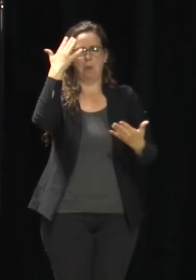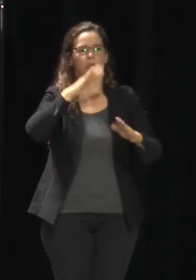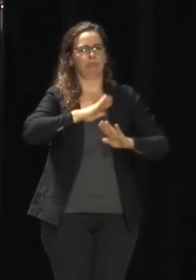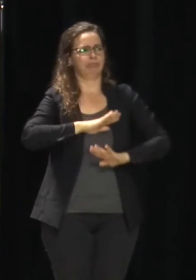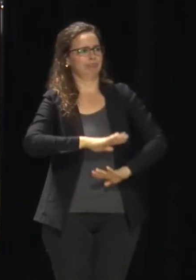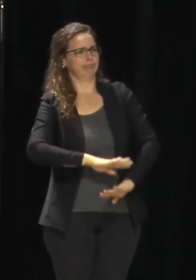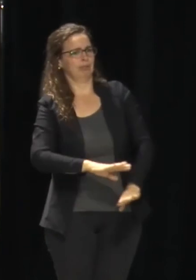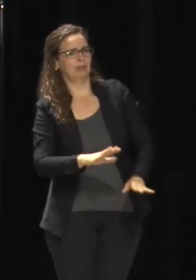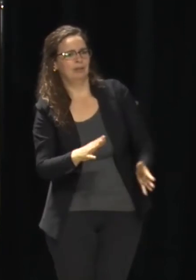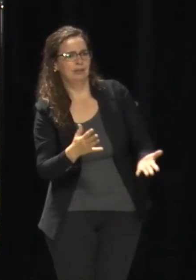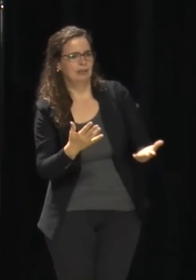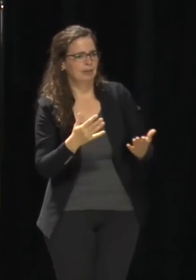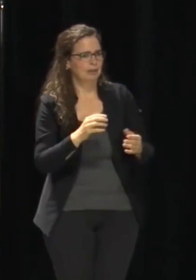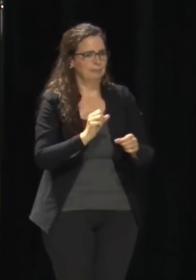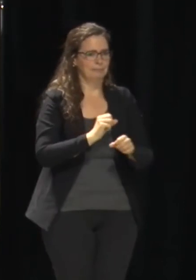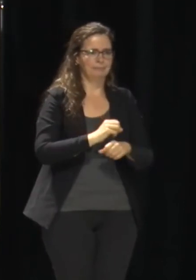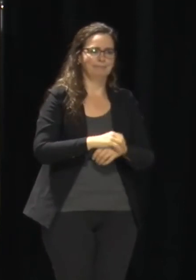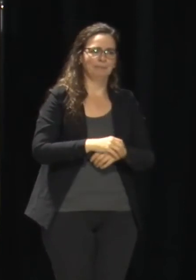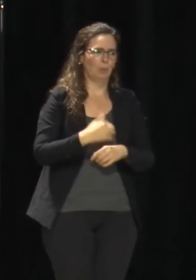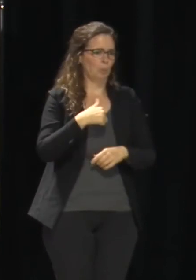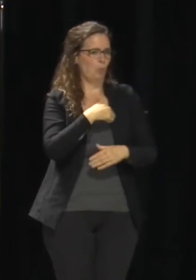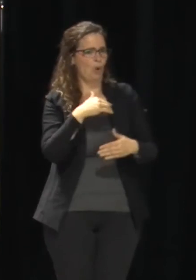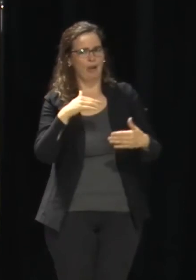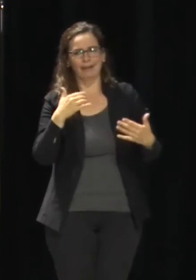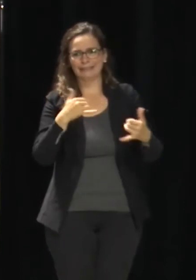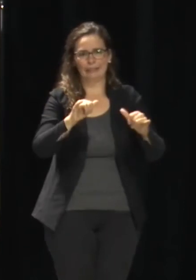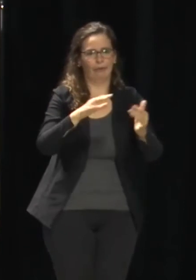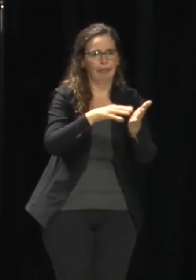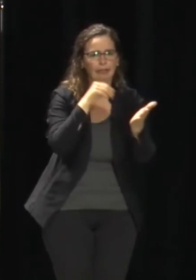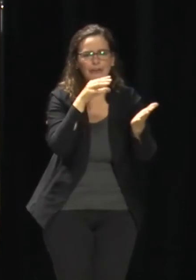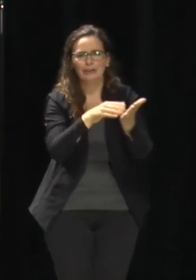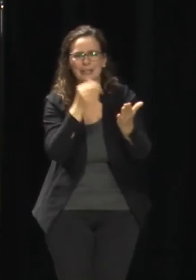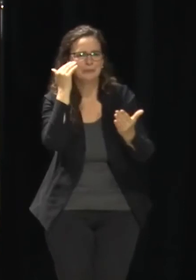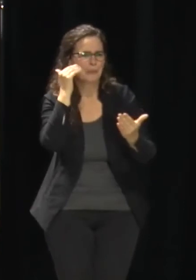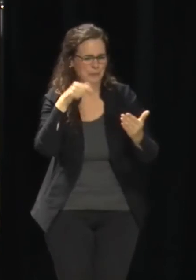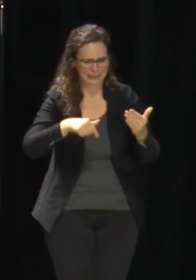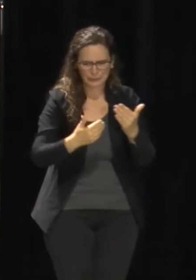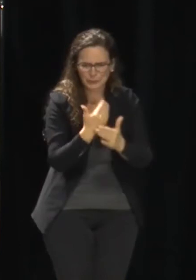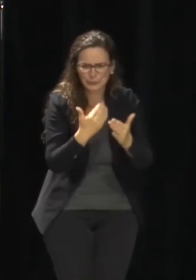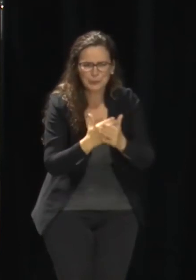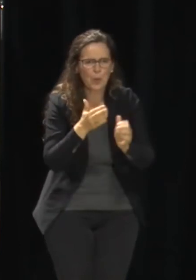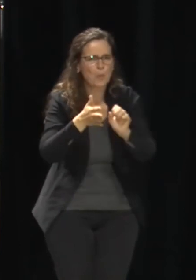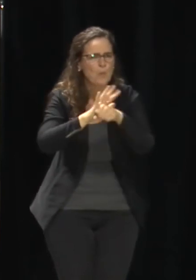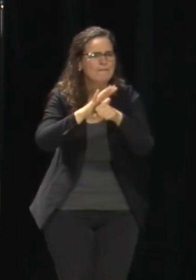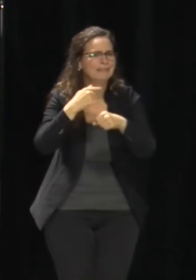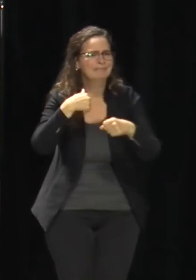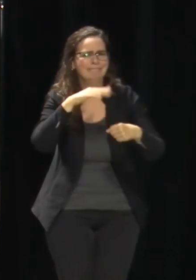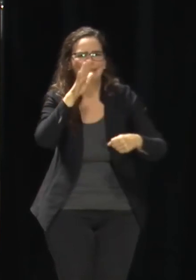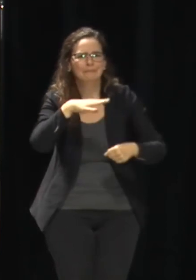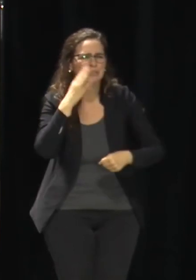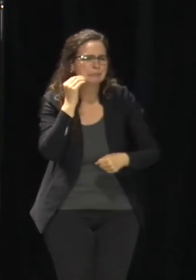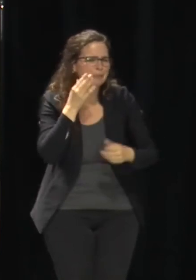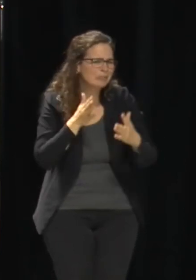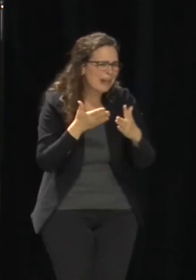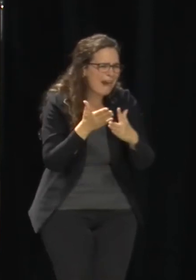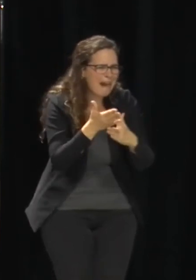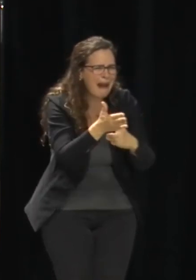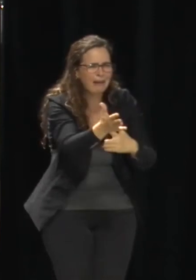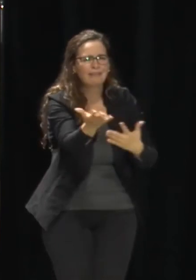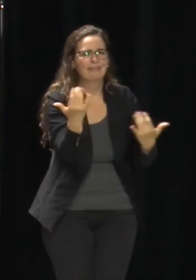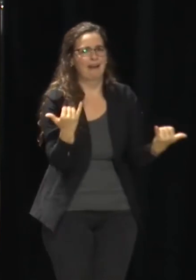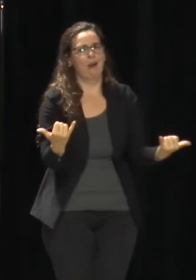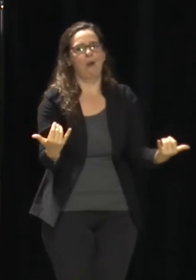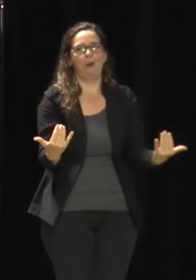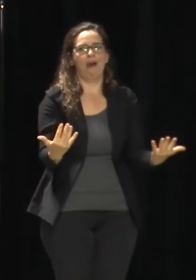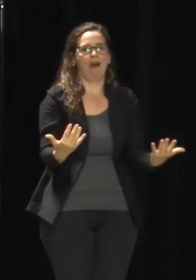we're all learning, right? We have our first case. We have our first quarantine. We quarantine probably more kids at the